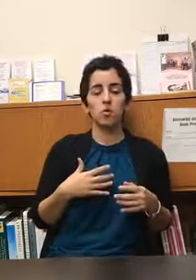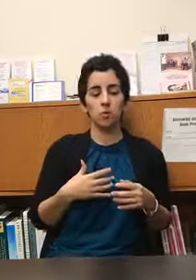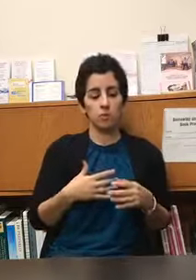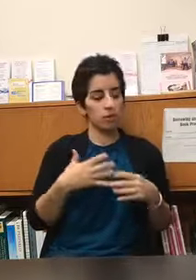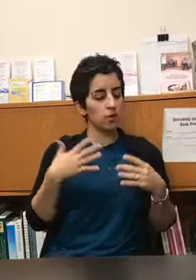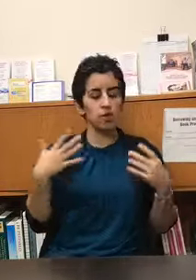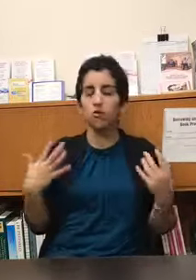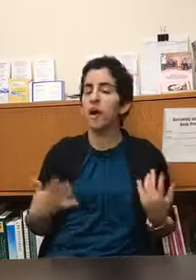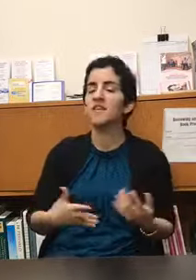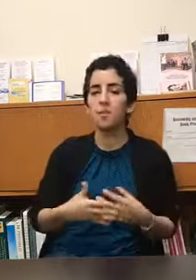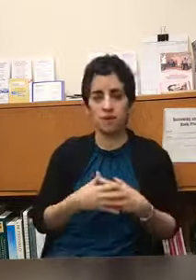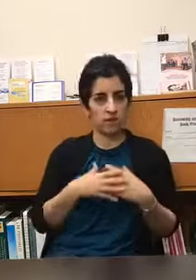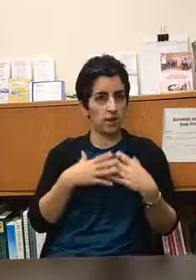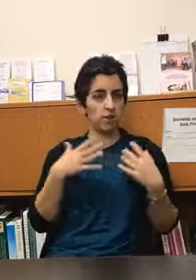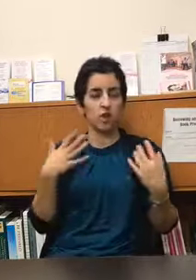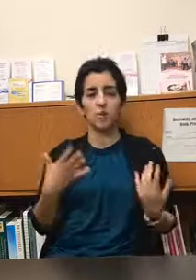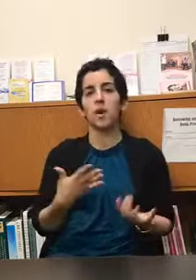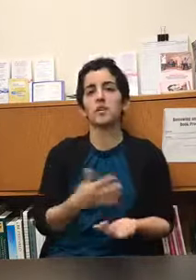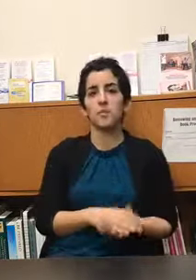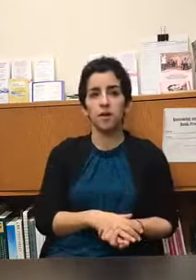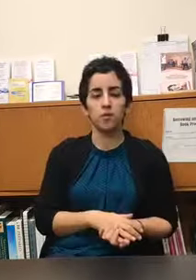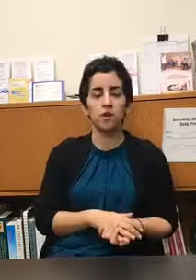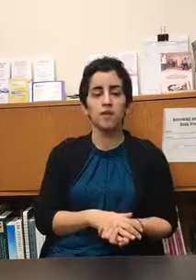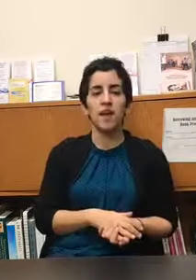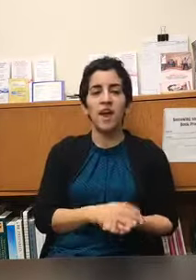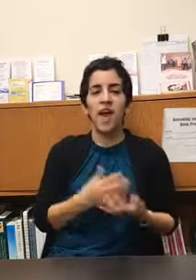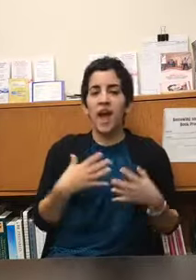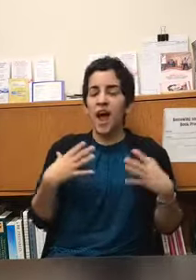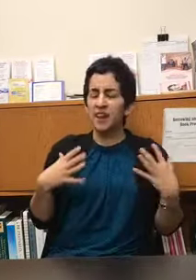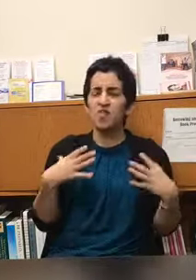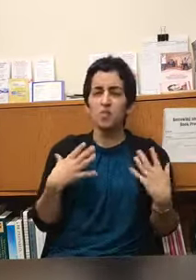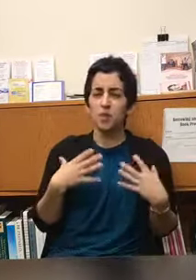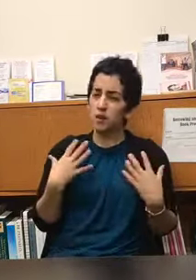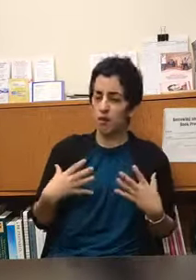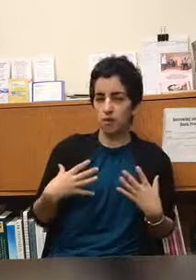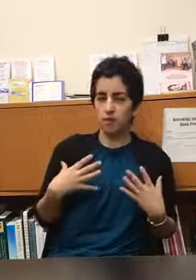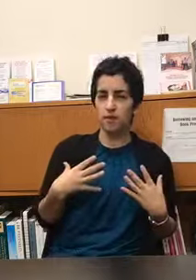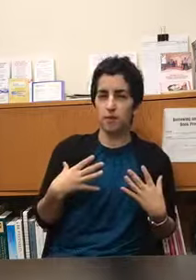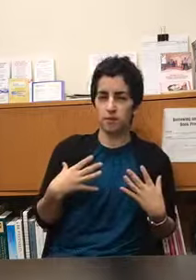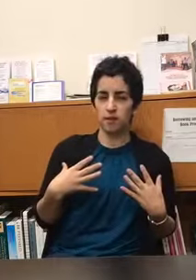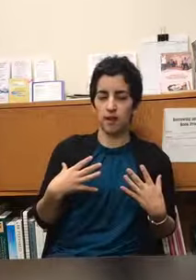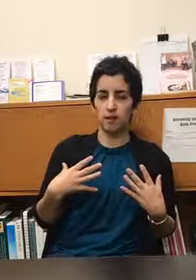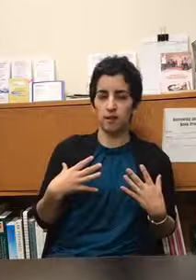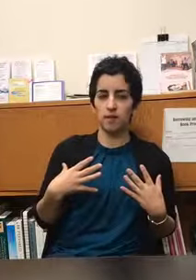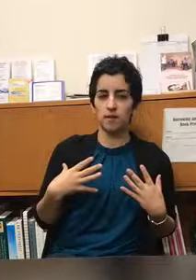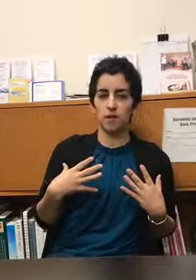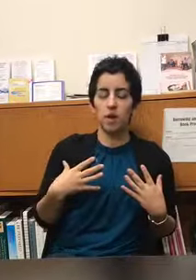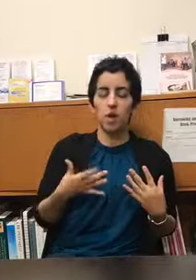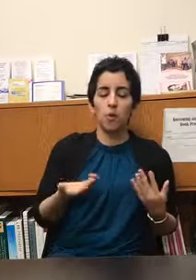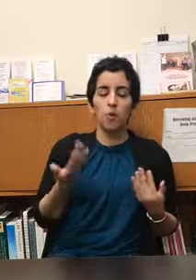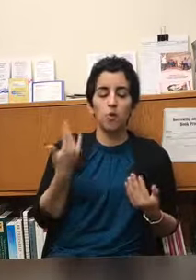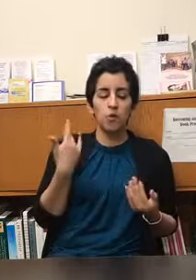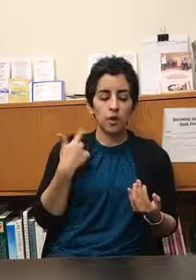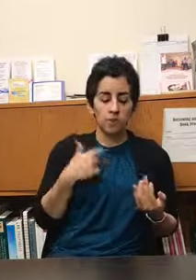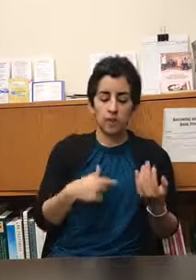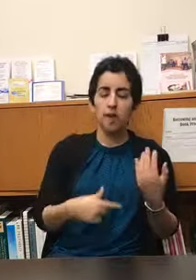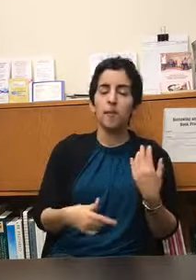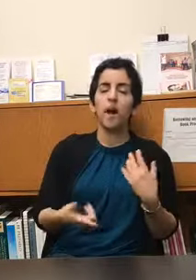you know you've tried to meditate you've tried to practice mindfulness and it's just really hard to sit with silence you can think about